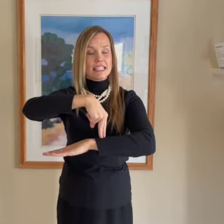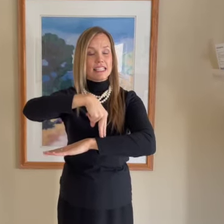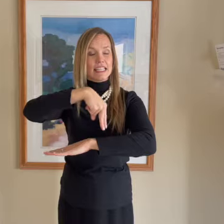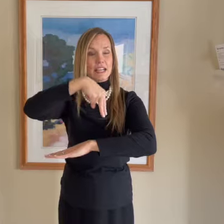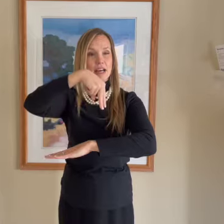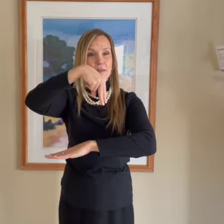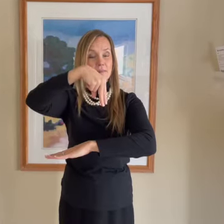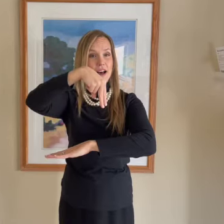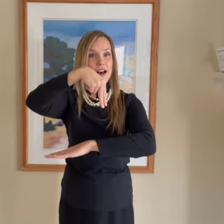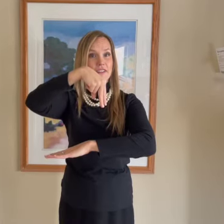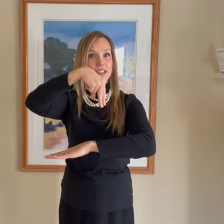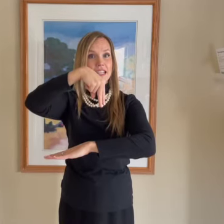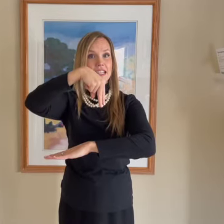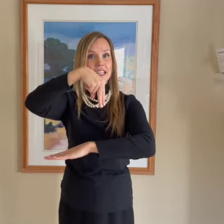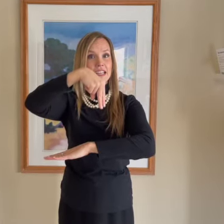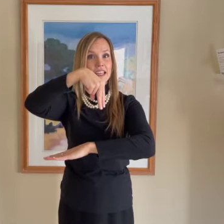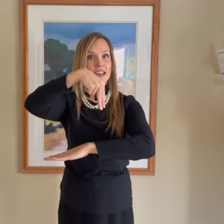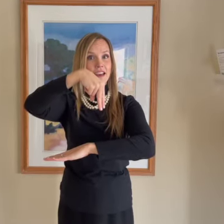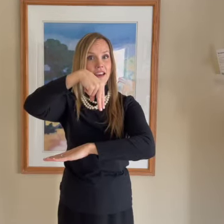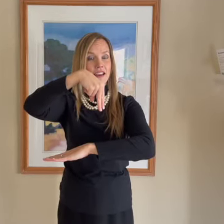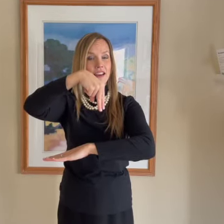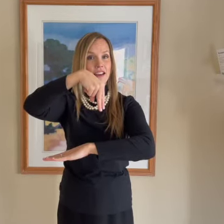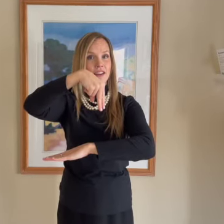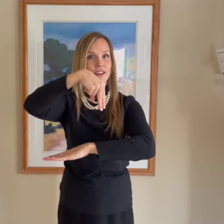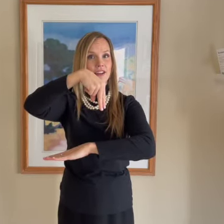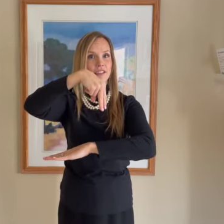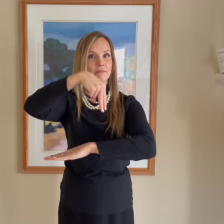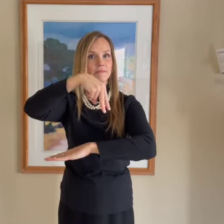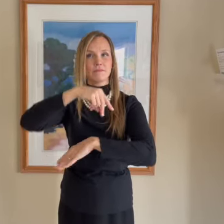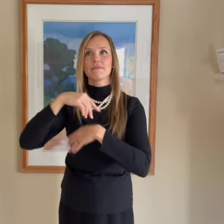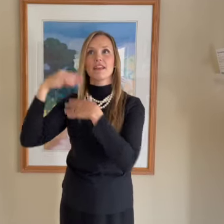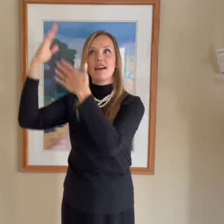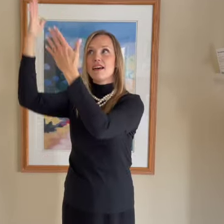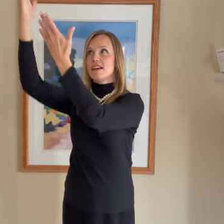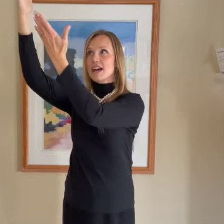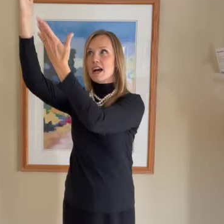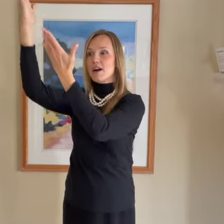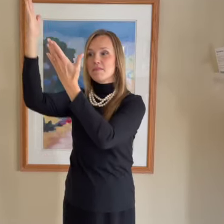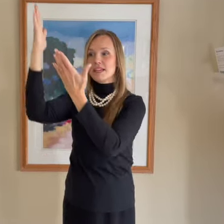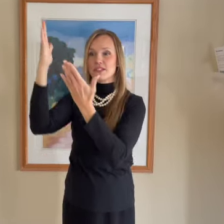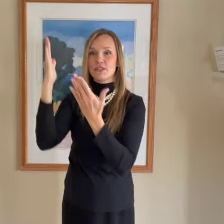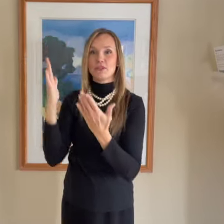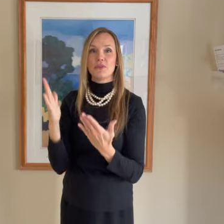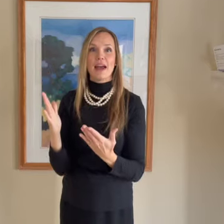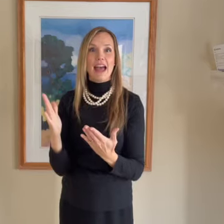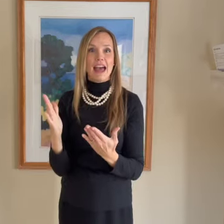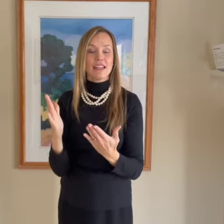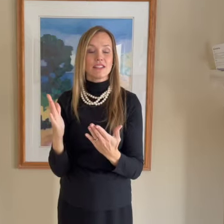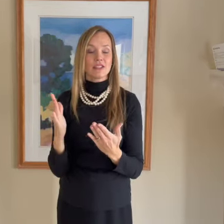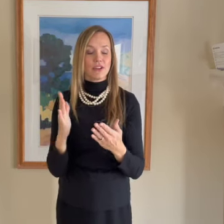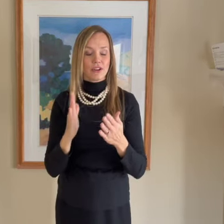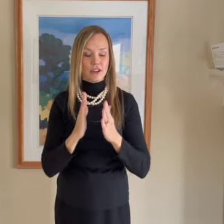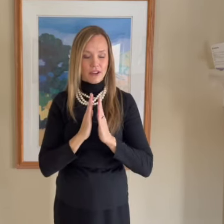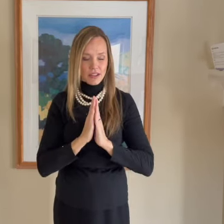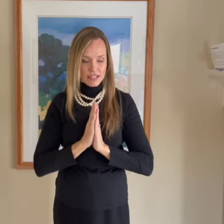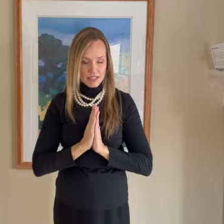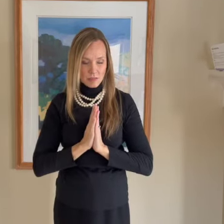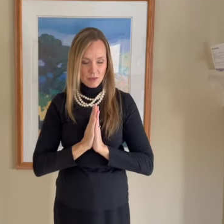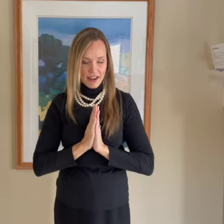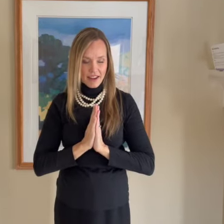above in the air. Coming to answer his prayer.